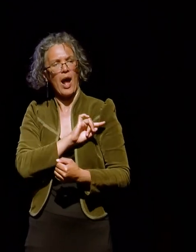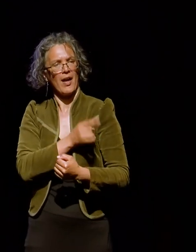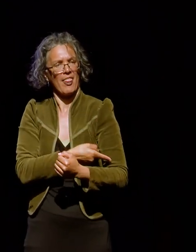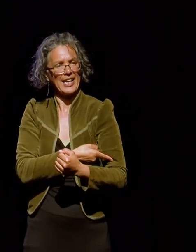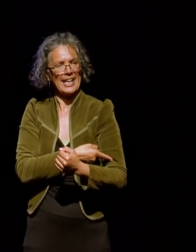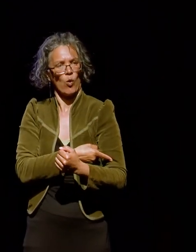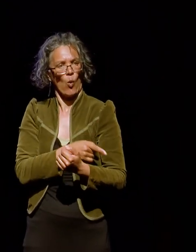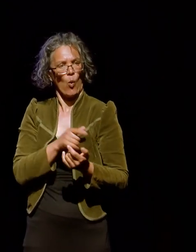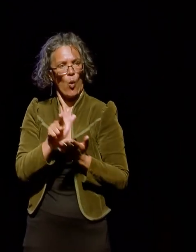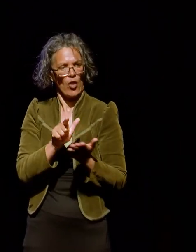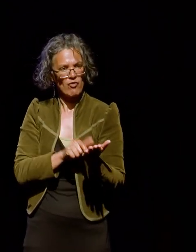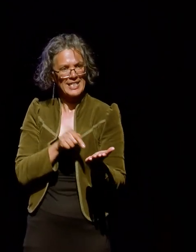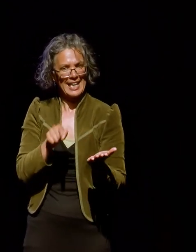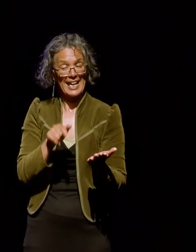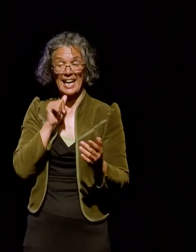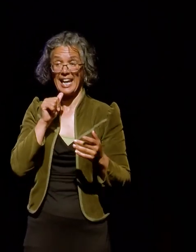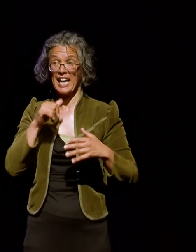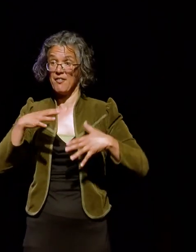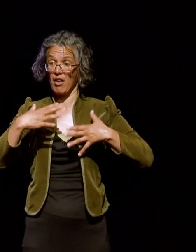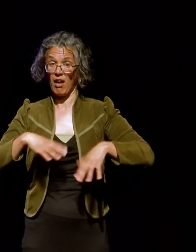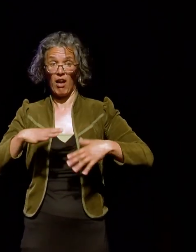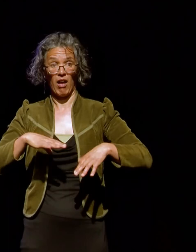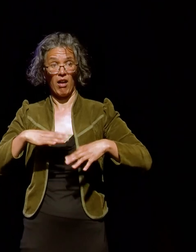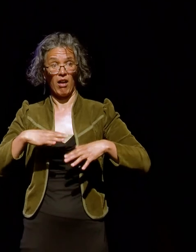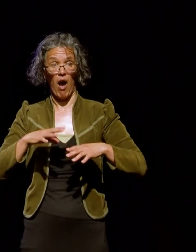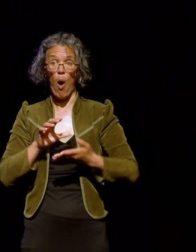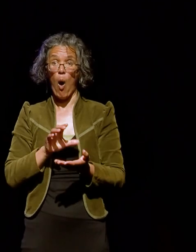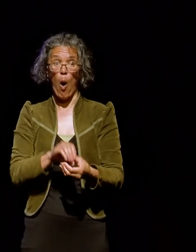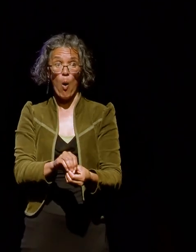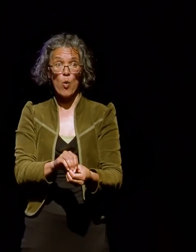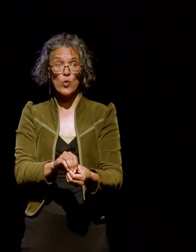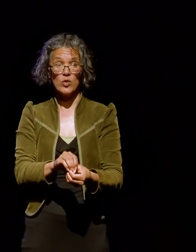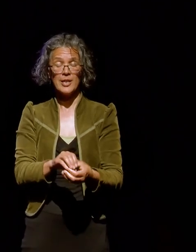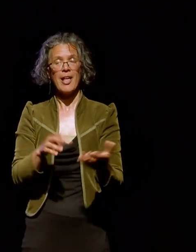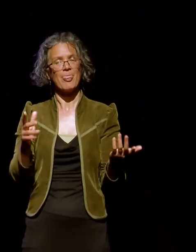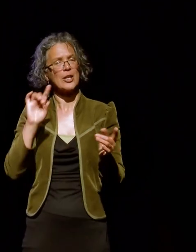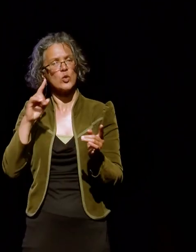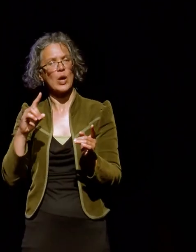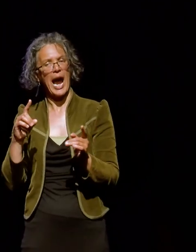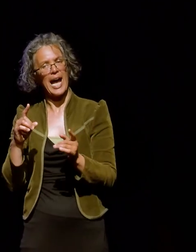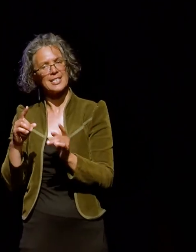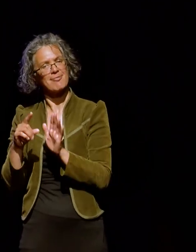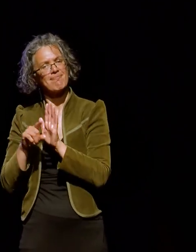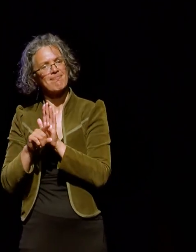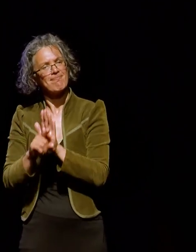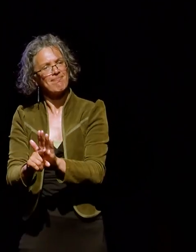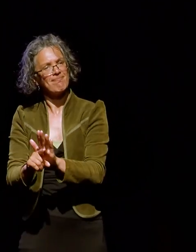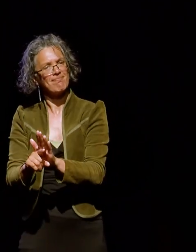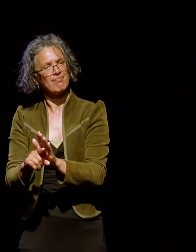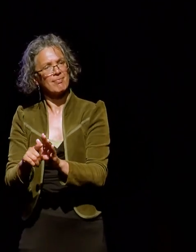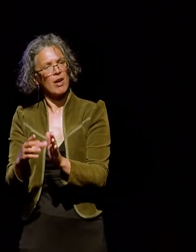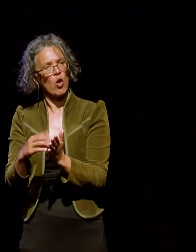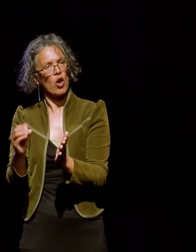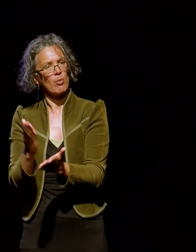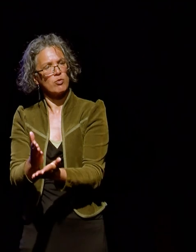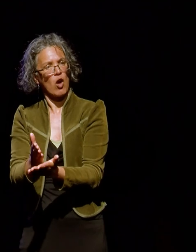If you don't own or administer the copyright, then you can't apply a licence. And just because you or your organisation owns the physical work,